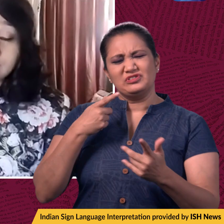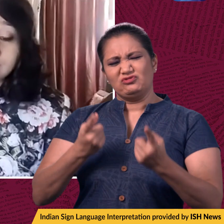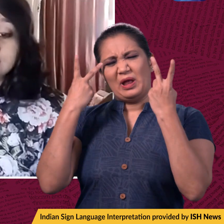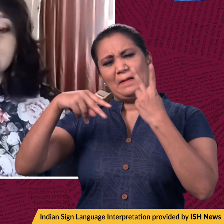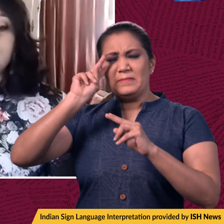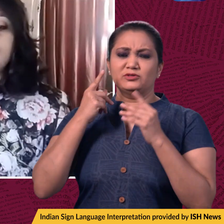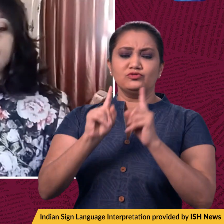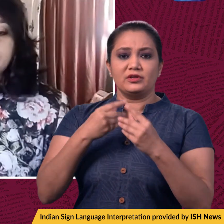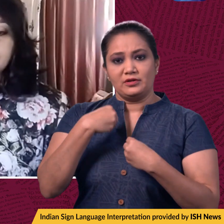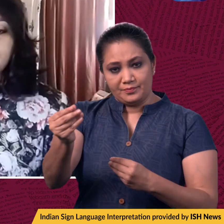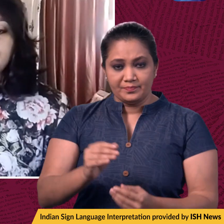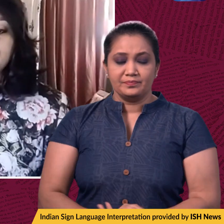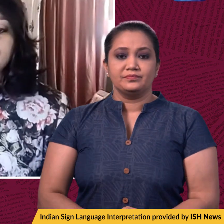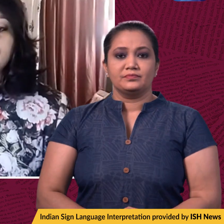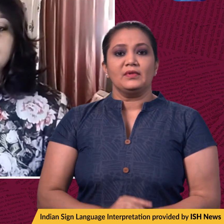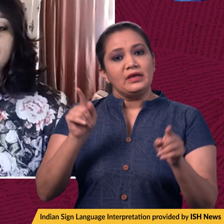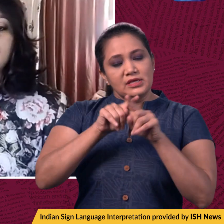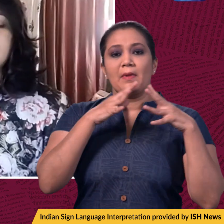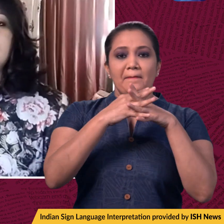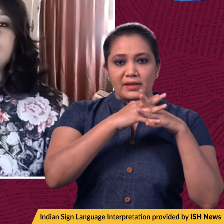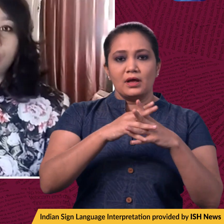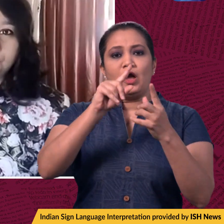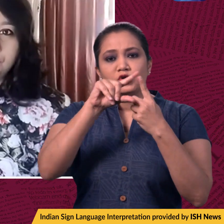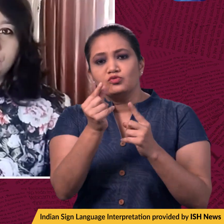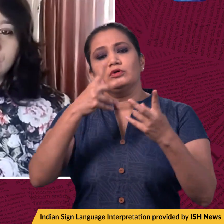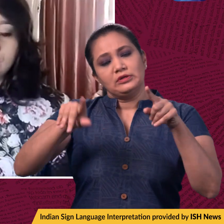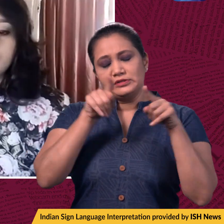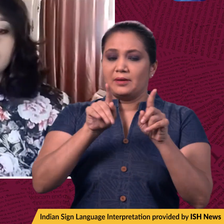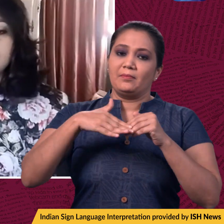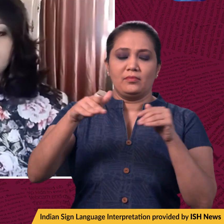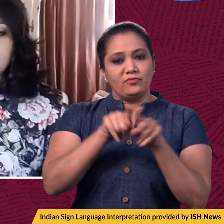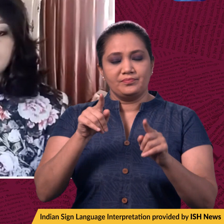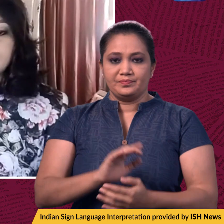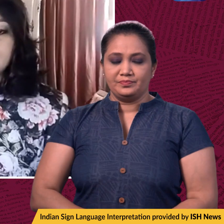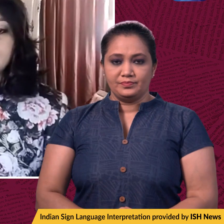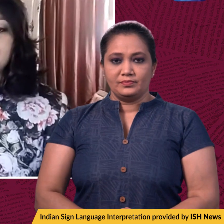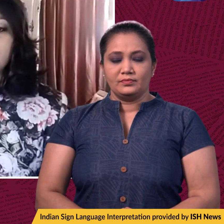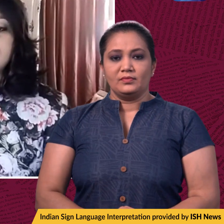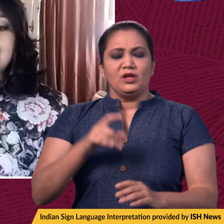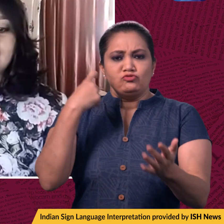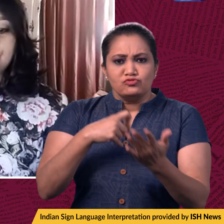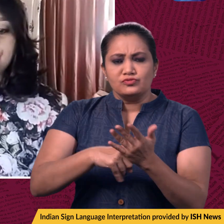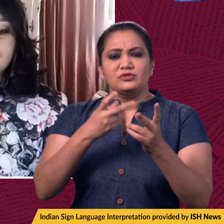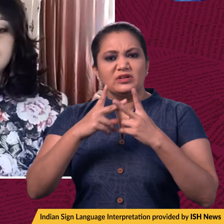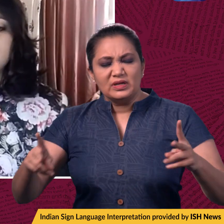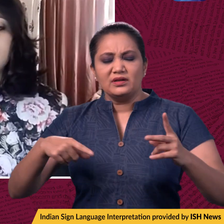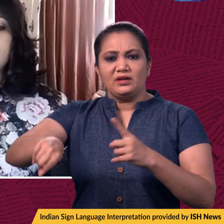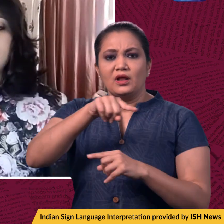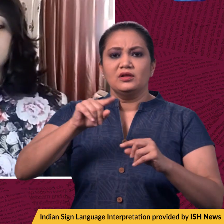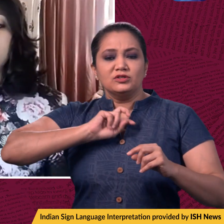list following similar moves by the US and the European Union. Now, the UK has said that it is imposing acid freezes and travel bans